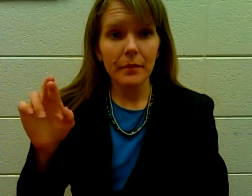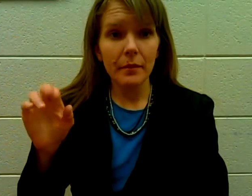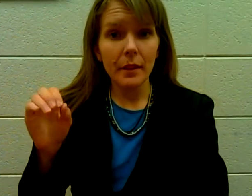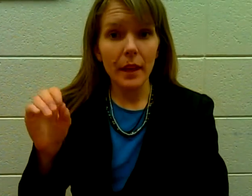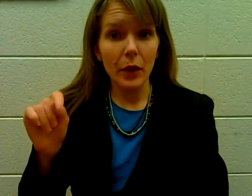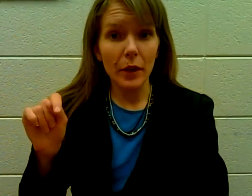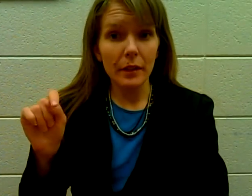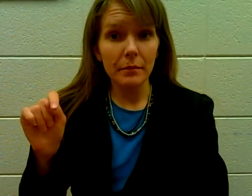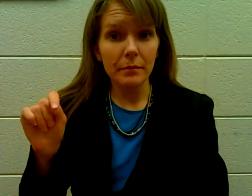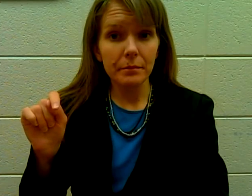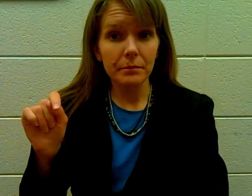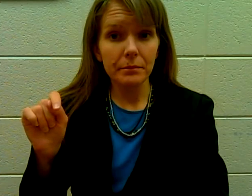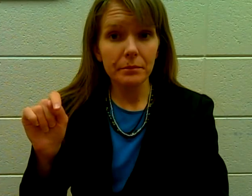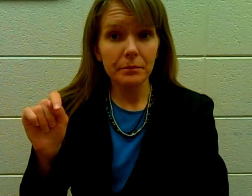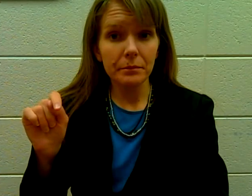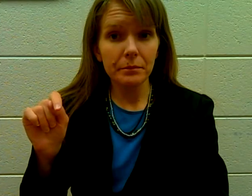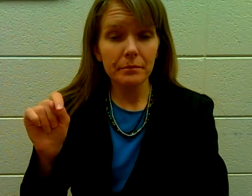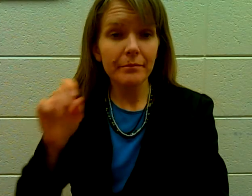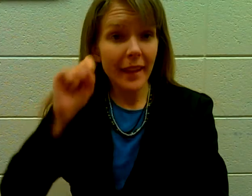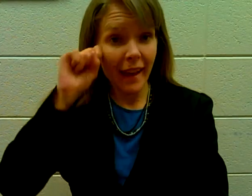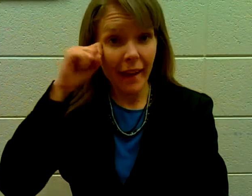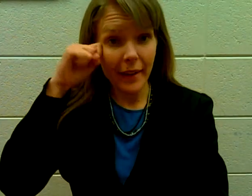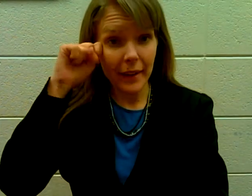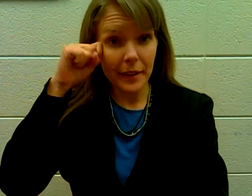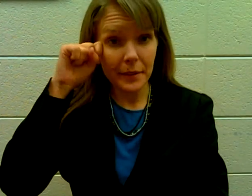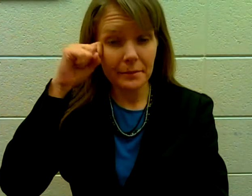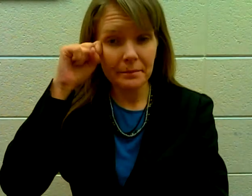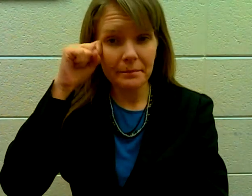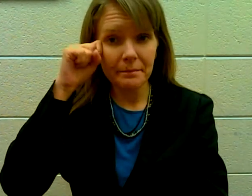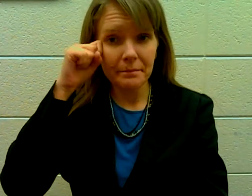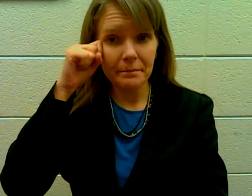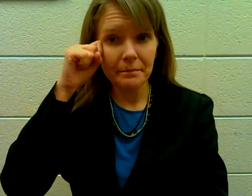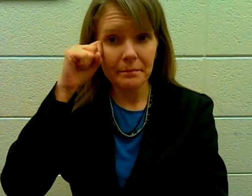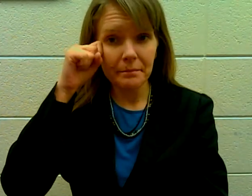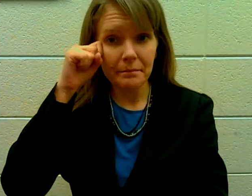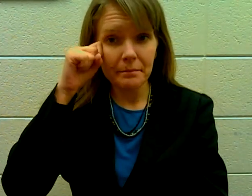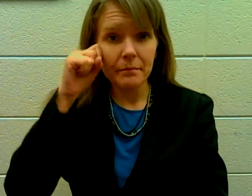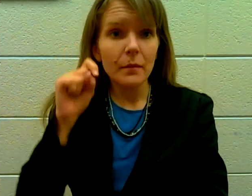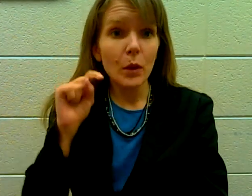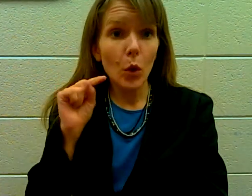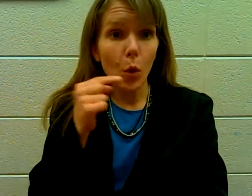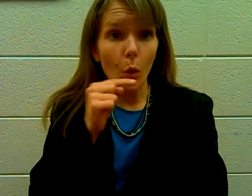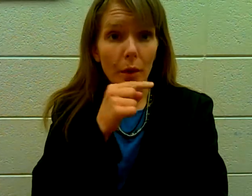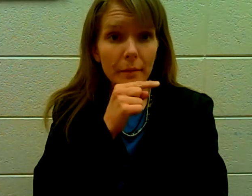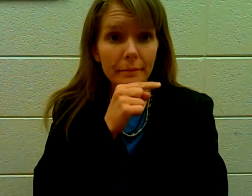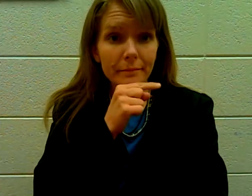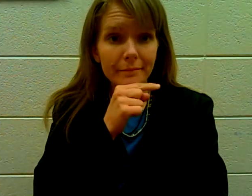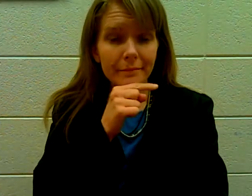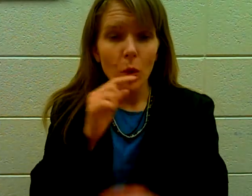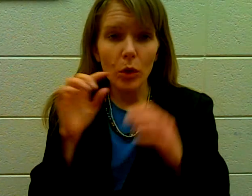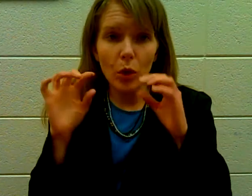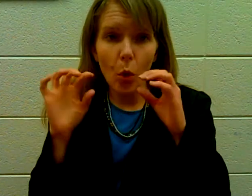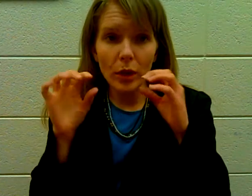Carrot. Onion. Corn. Corn. Corn.